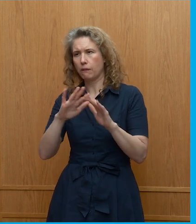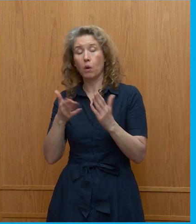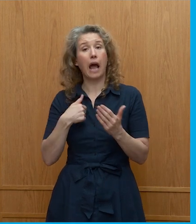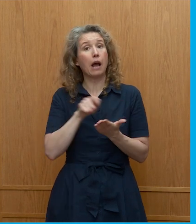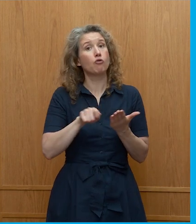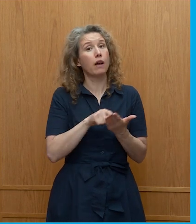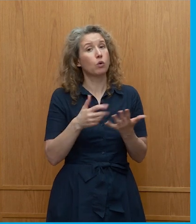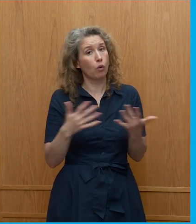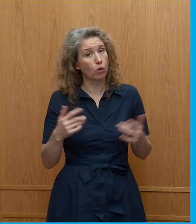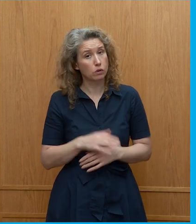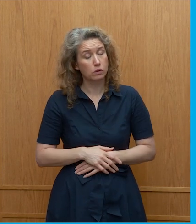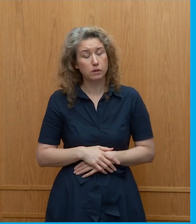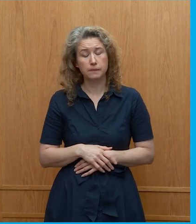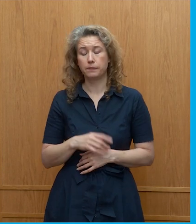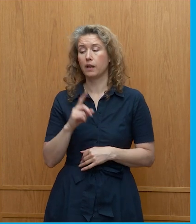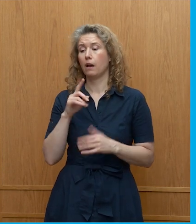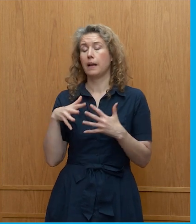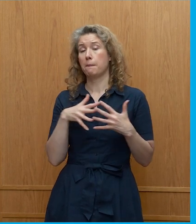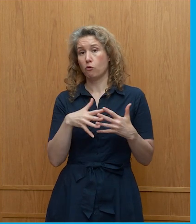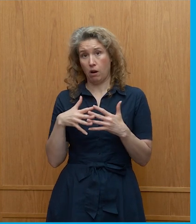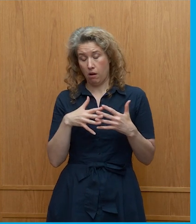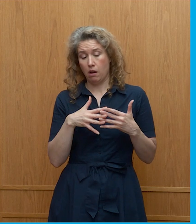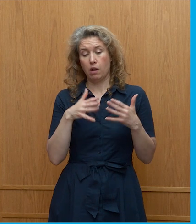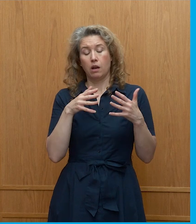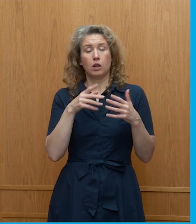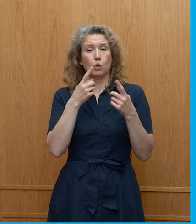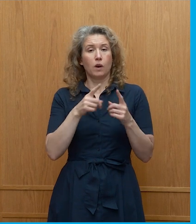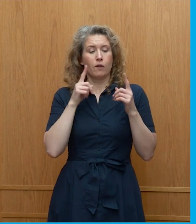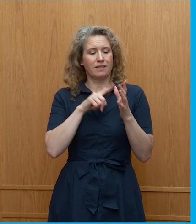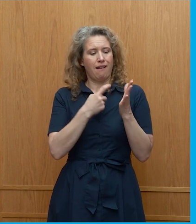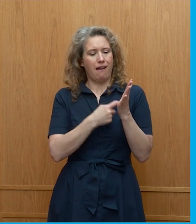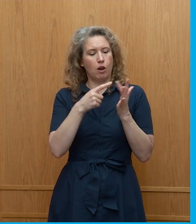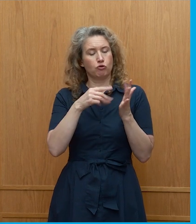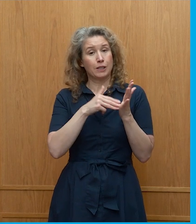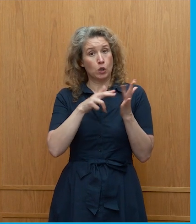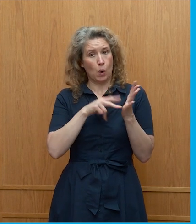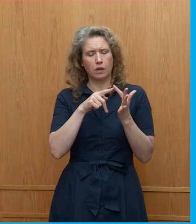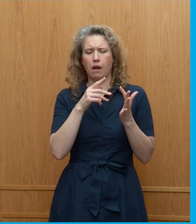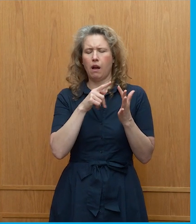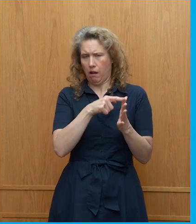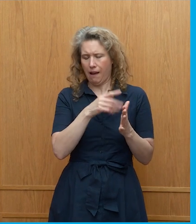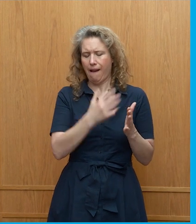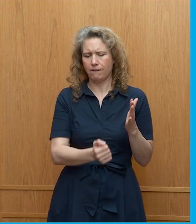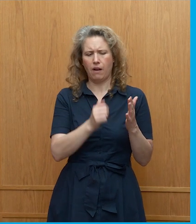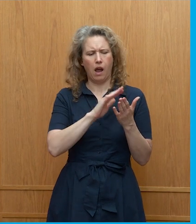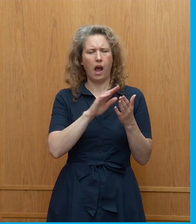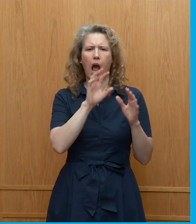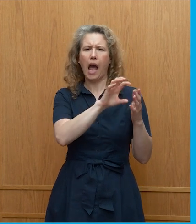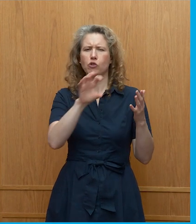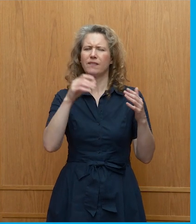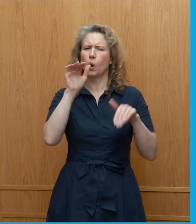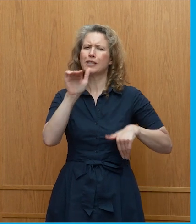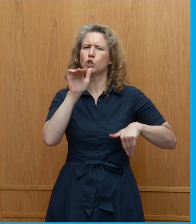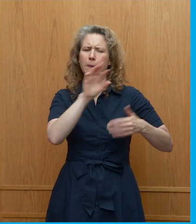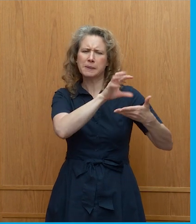uh in the in the United States the University of Arizona has something called the hieroglyph project and the hieroglyph project